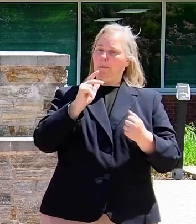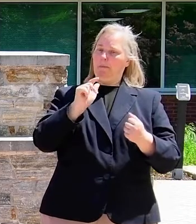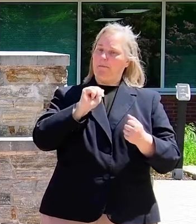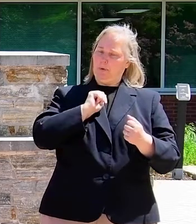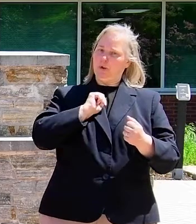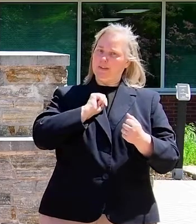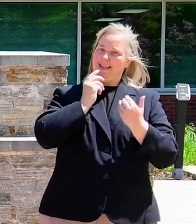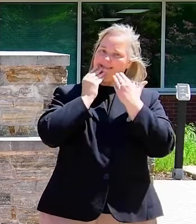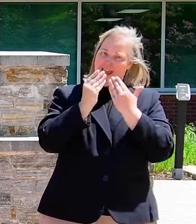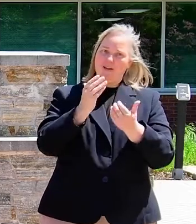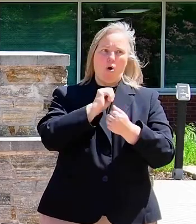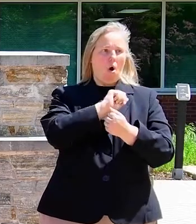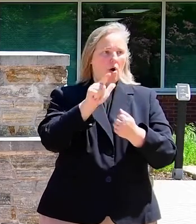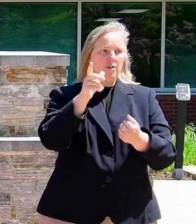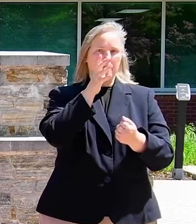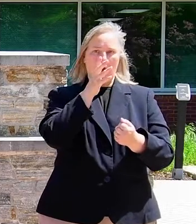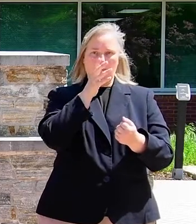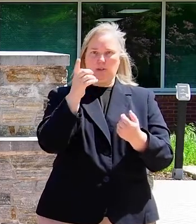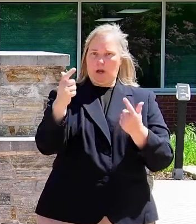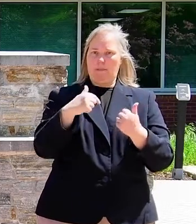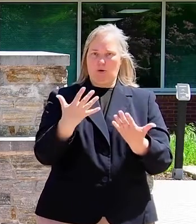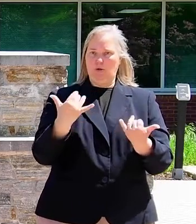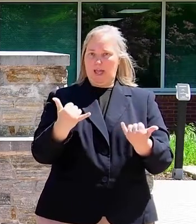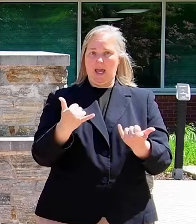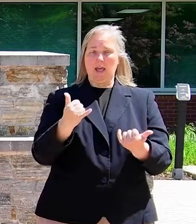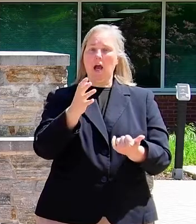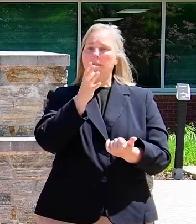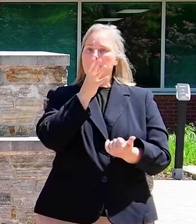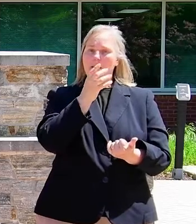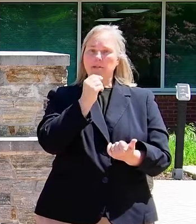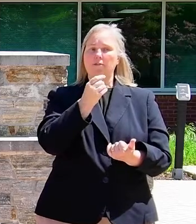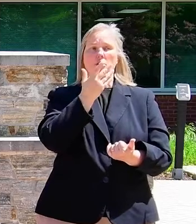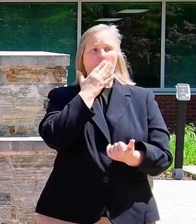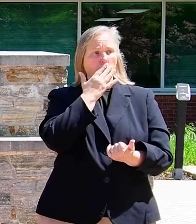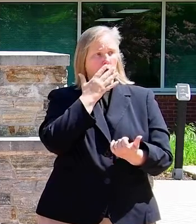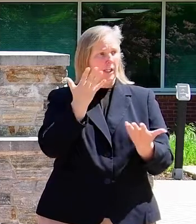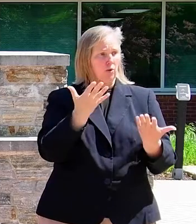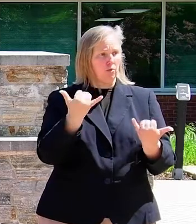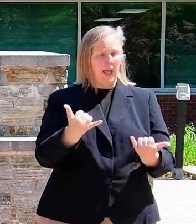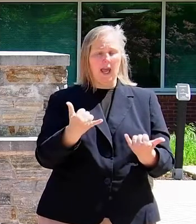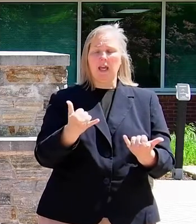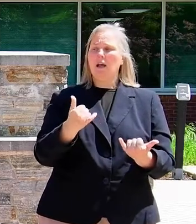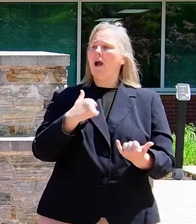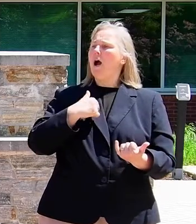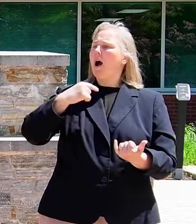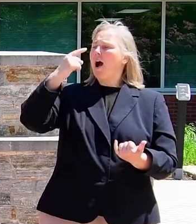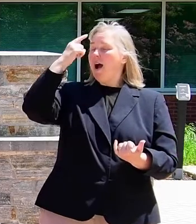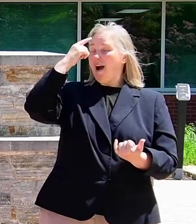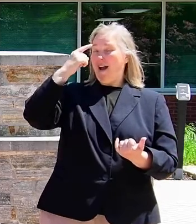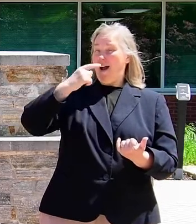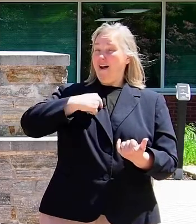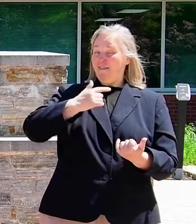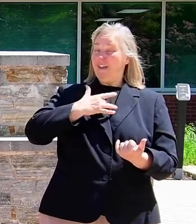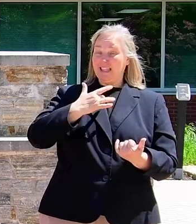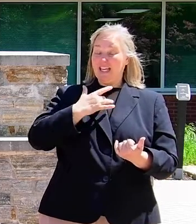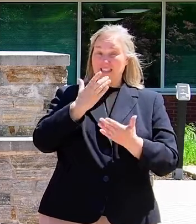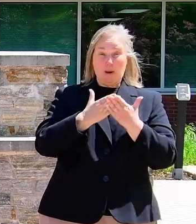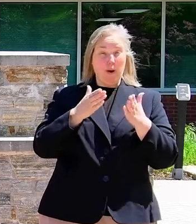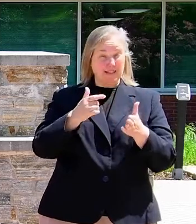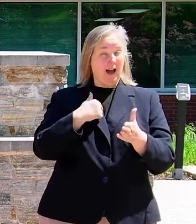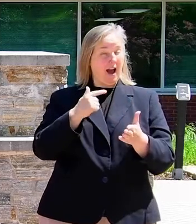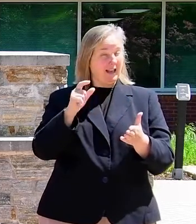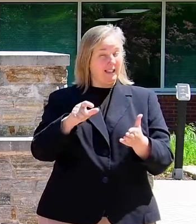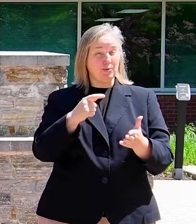all of our moms here today, our moms of color here today. I feel like in some ways that I need to say I'm sorry